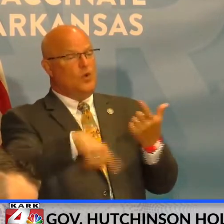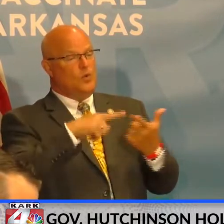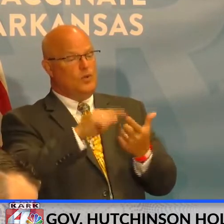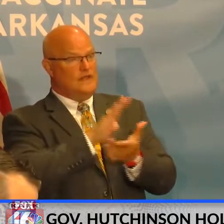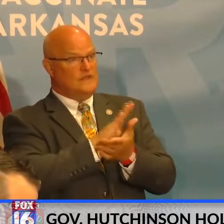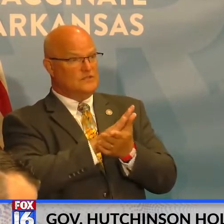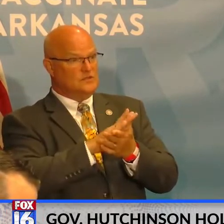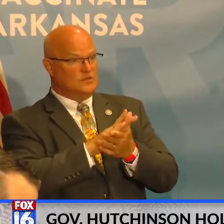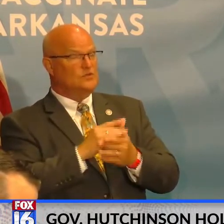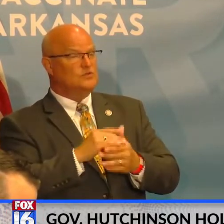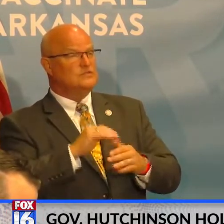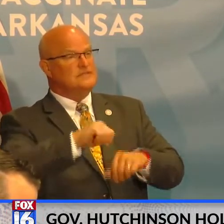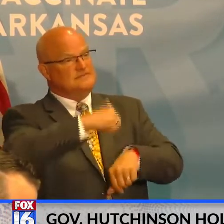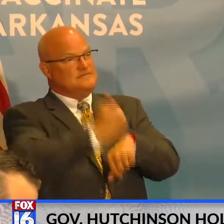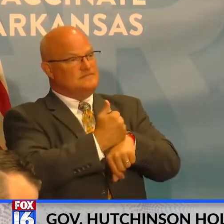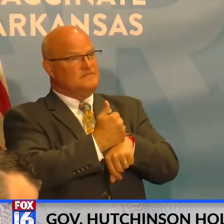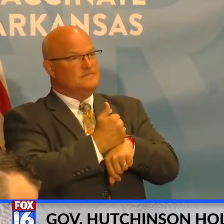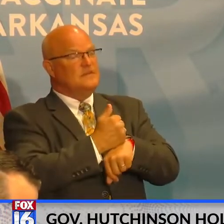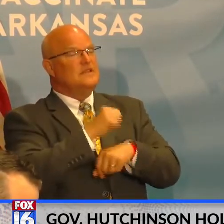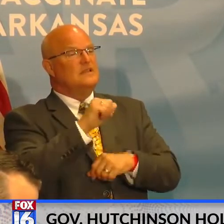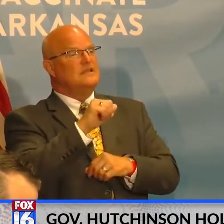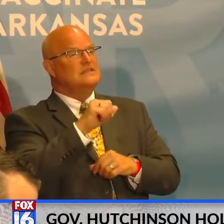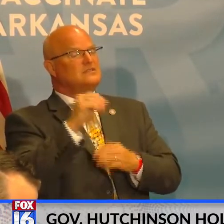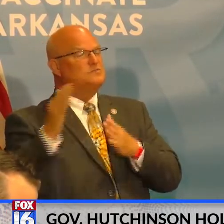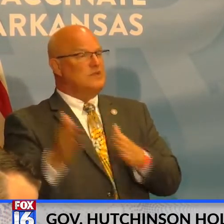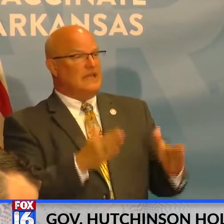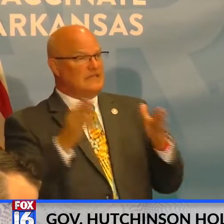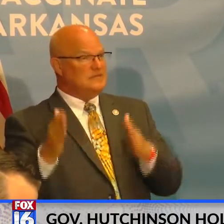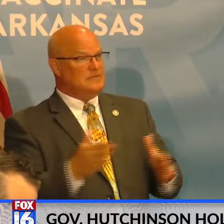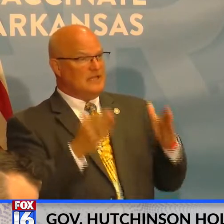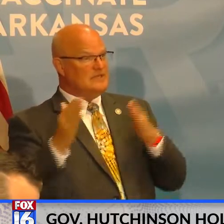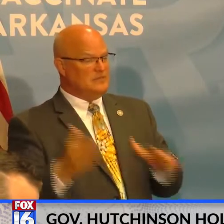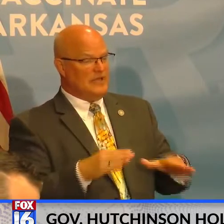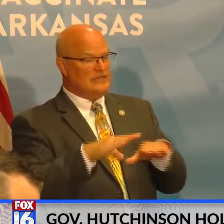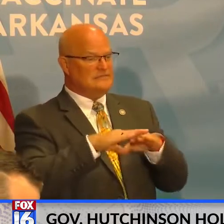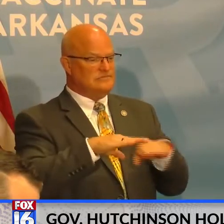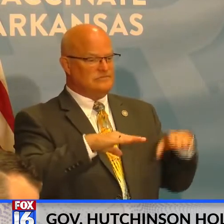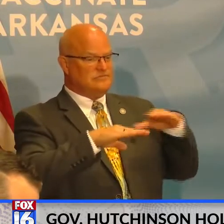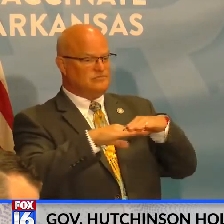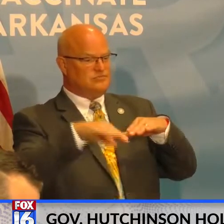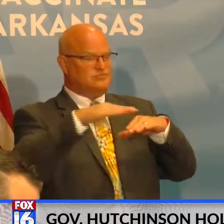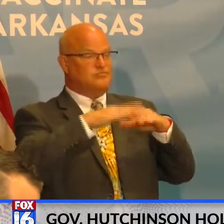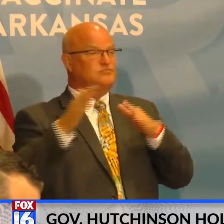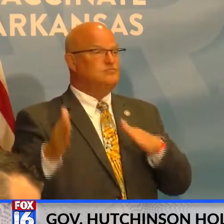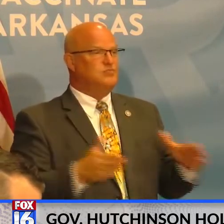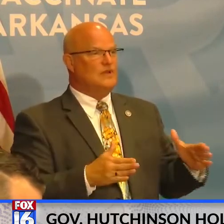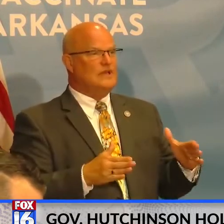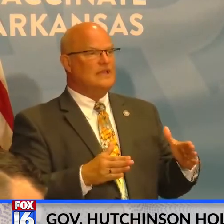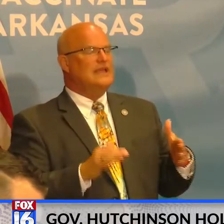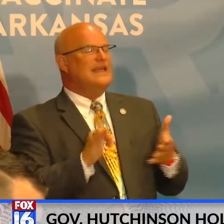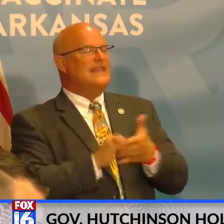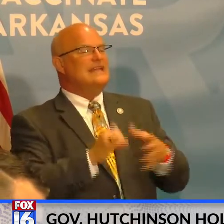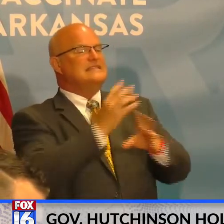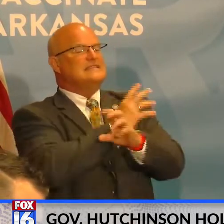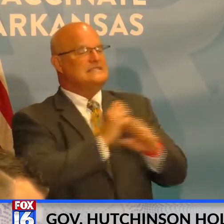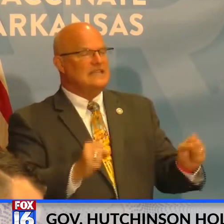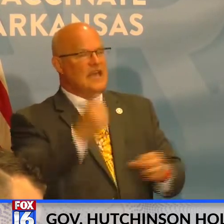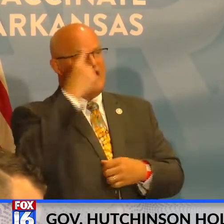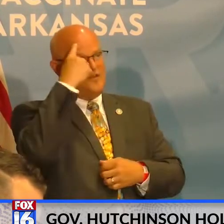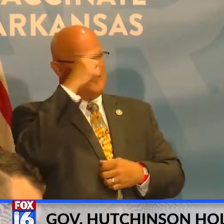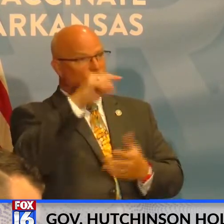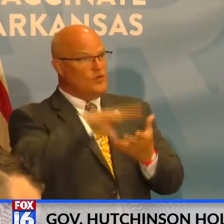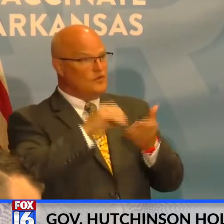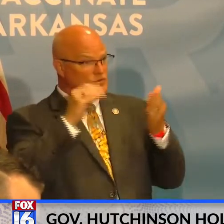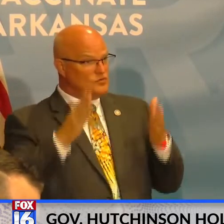implement layers of mitigation strategies, that is what is safer for students and also going